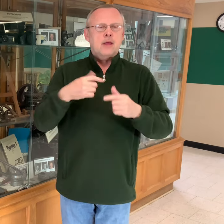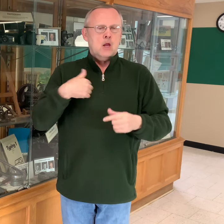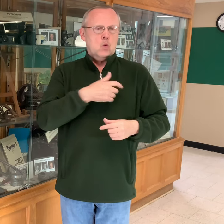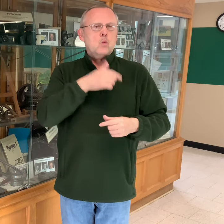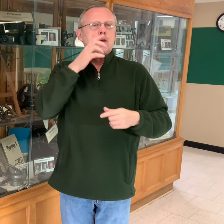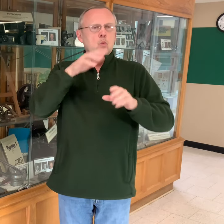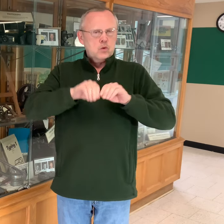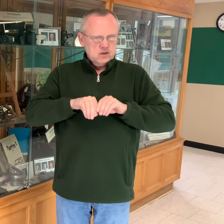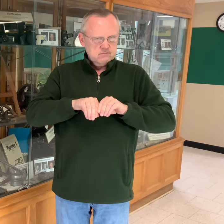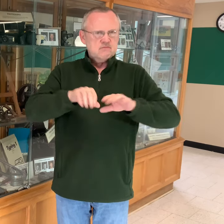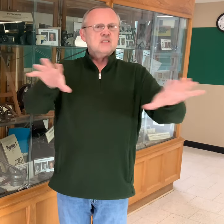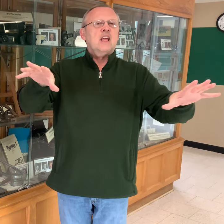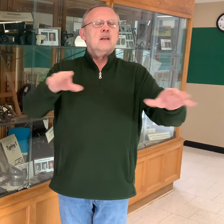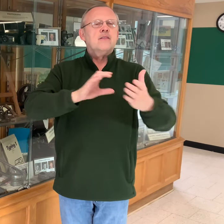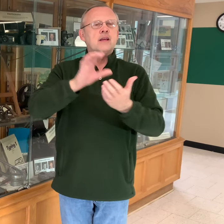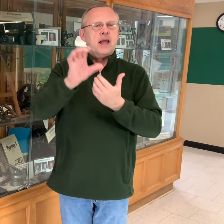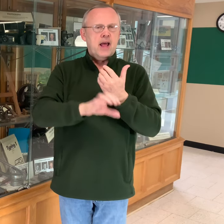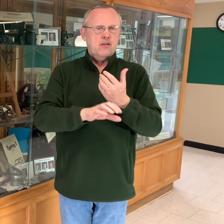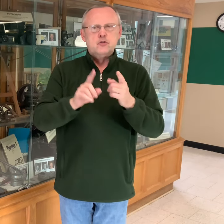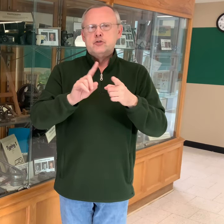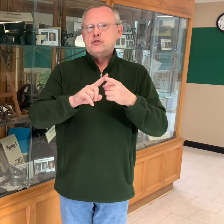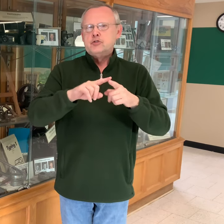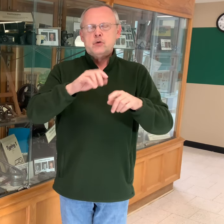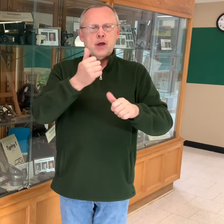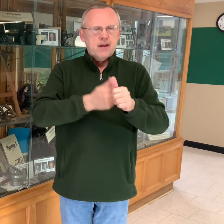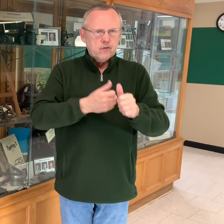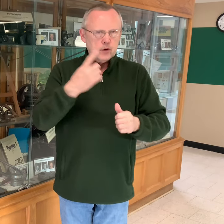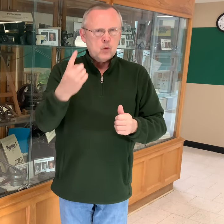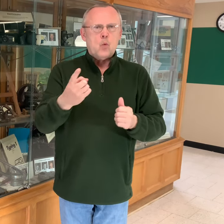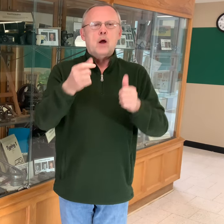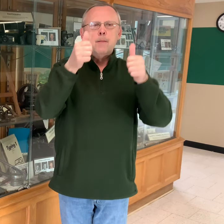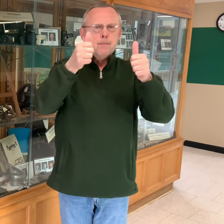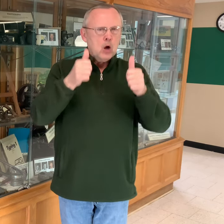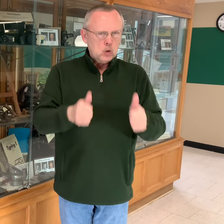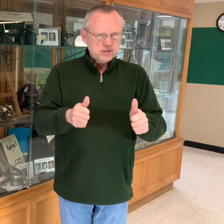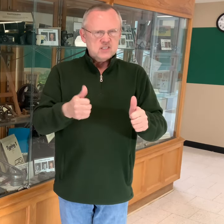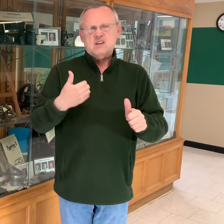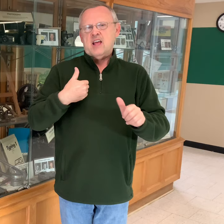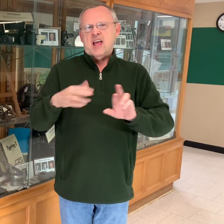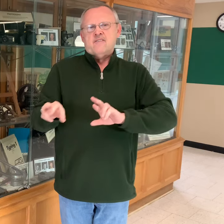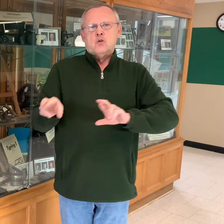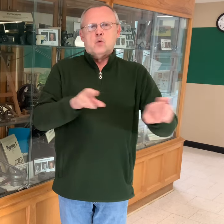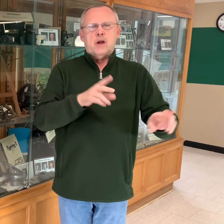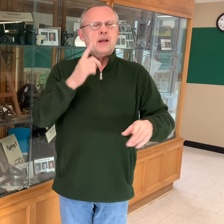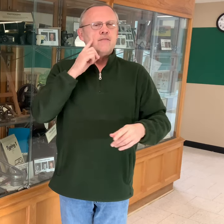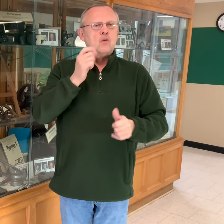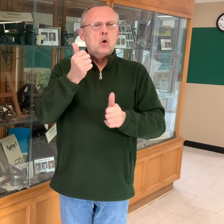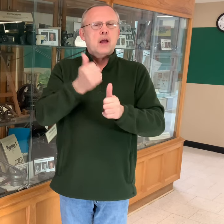sending this out to everyone. We will be posting it for everyone to view.